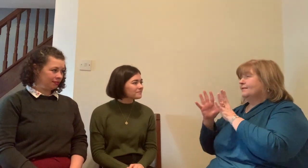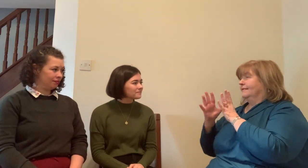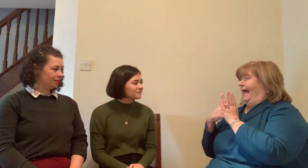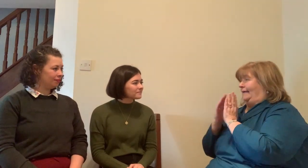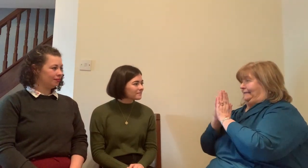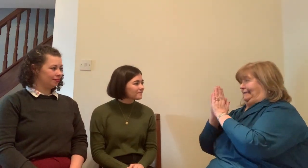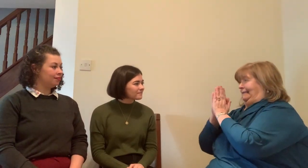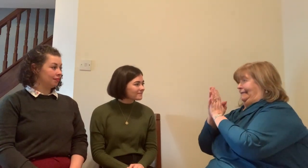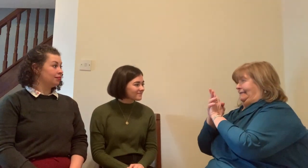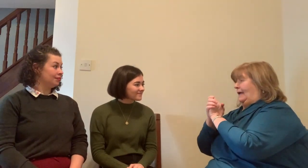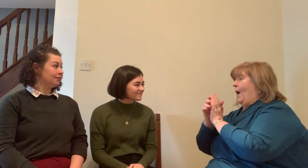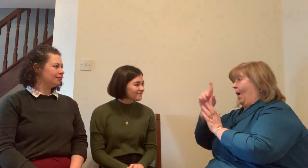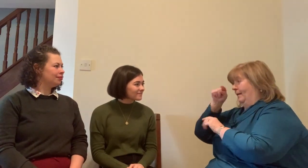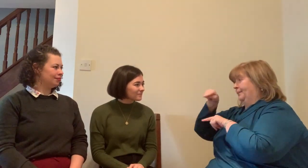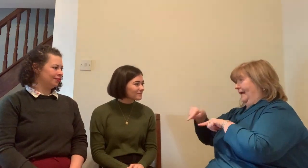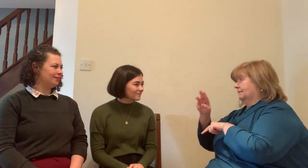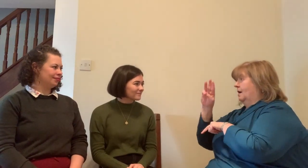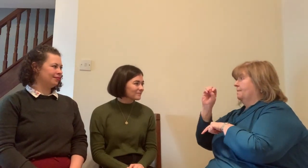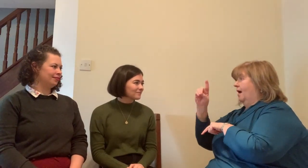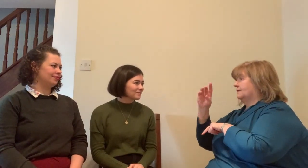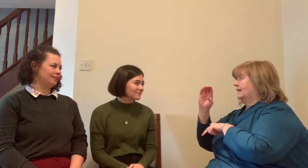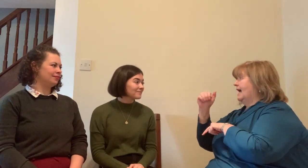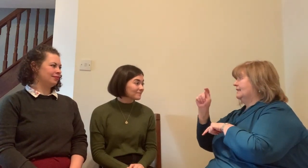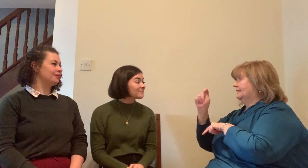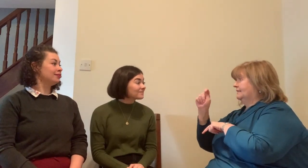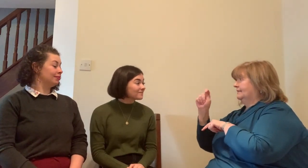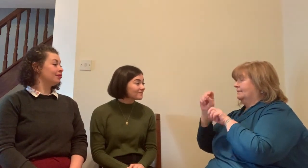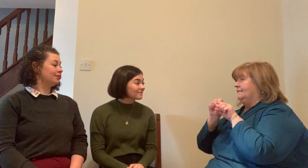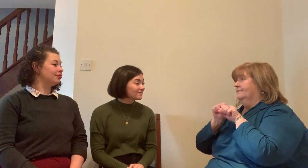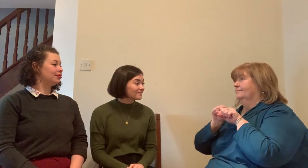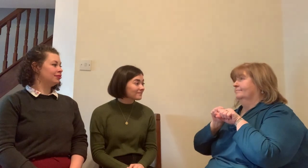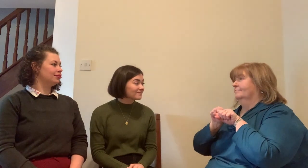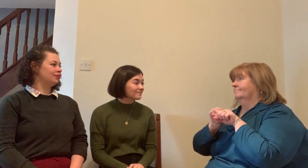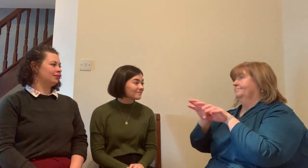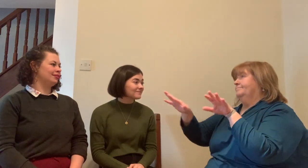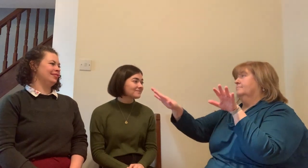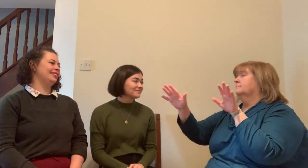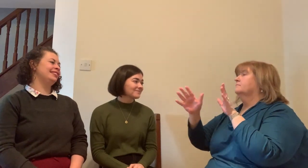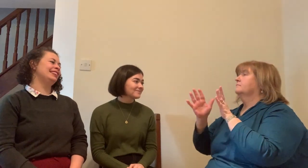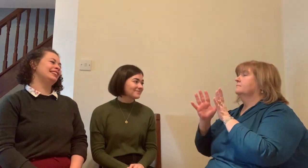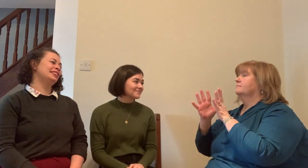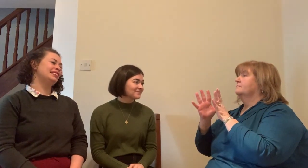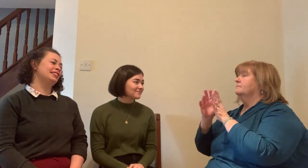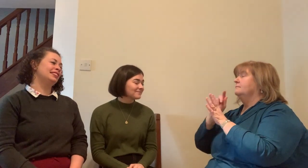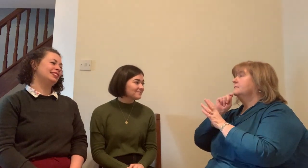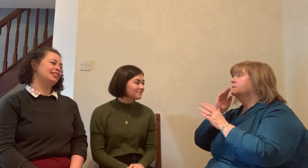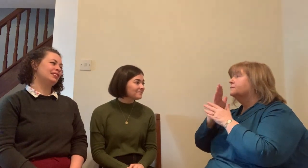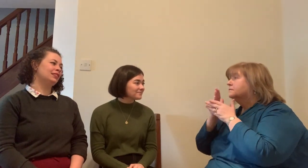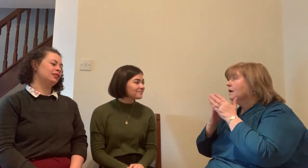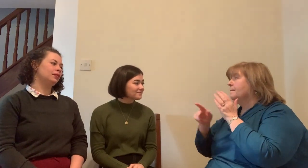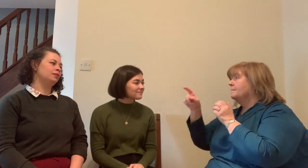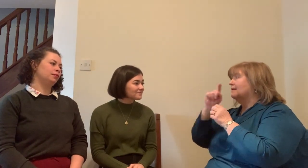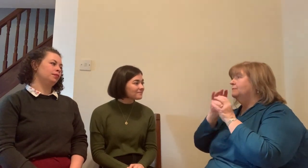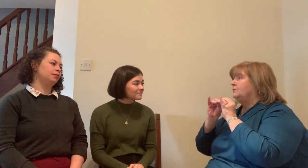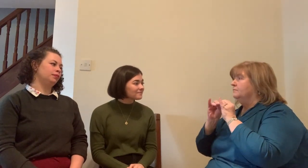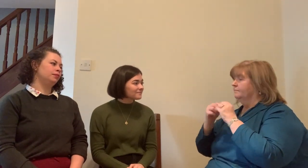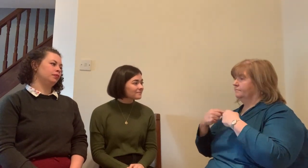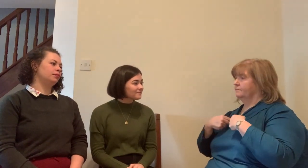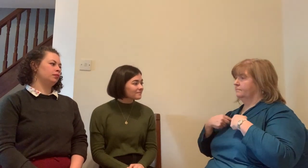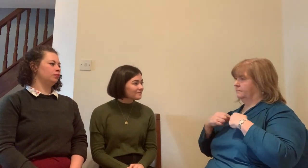open be open minded nice don't feel threatened there is no again like I said I'm going to say that phrase again no there's no power imbalance there there